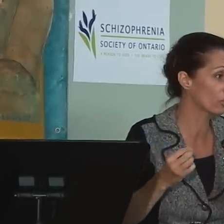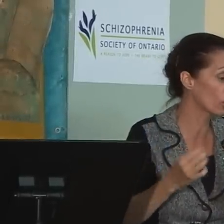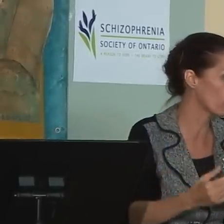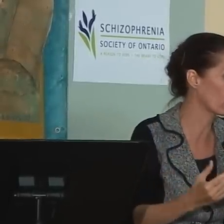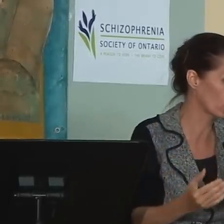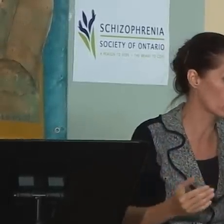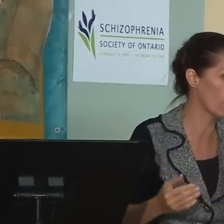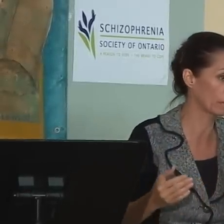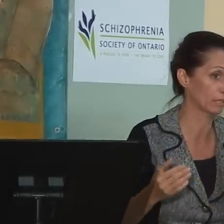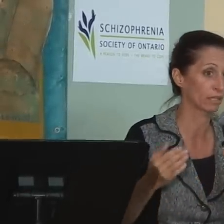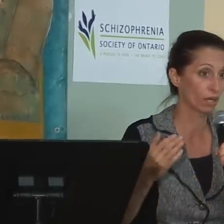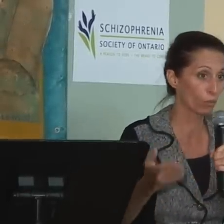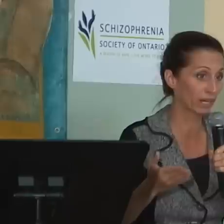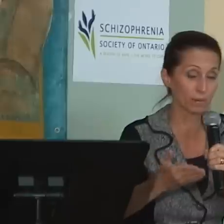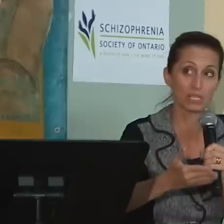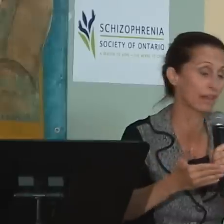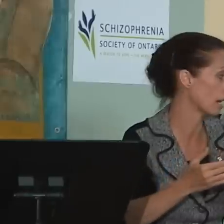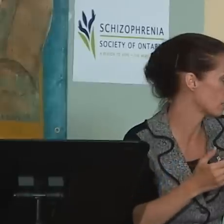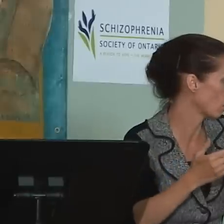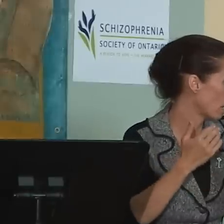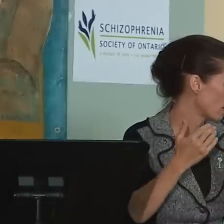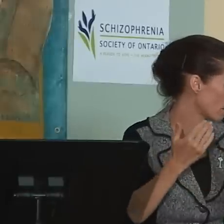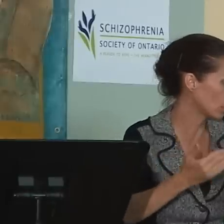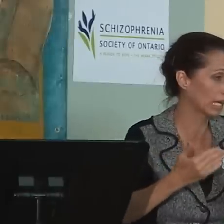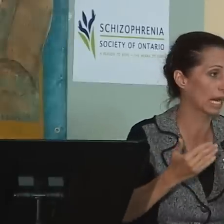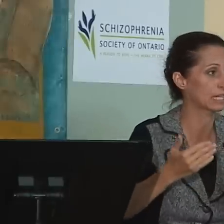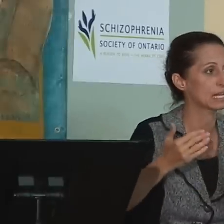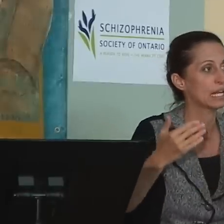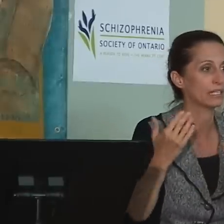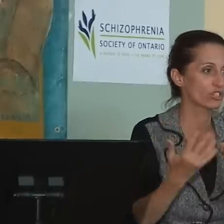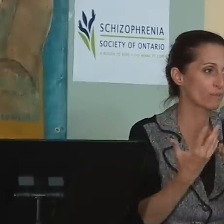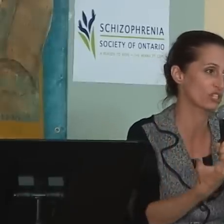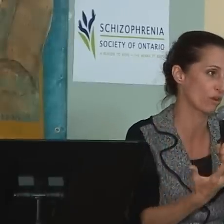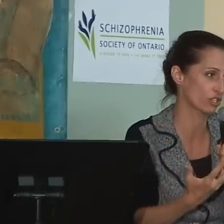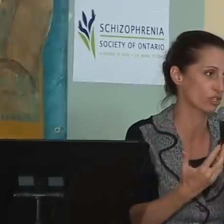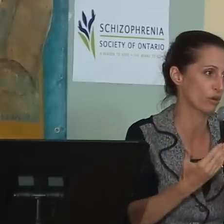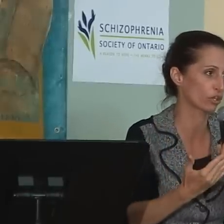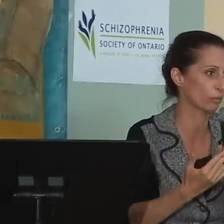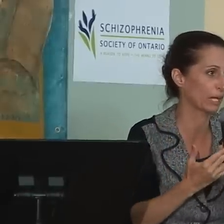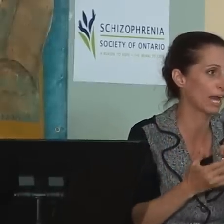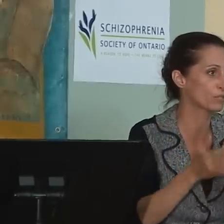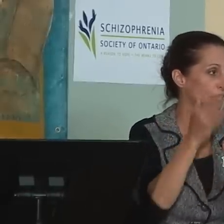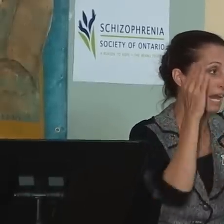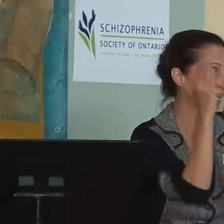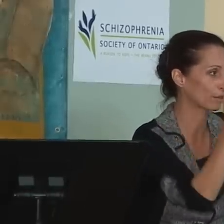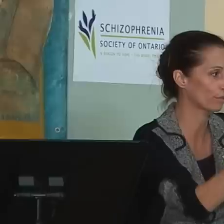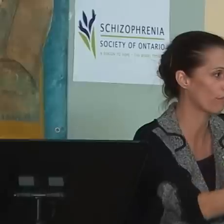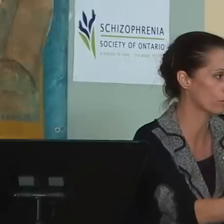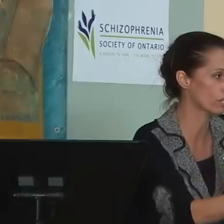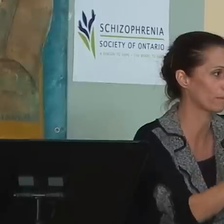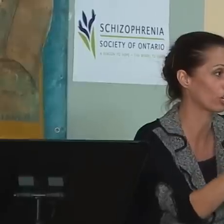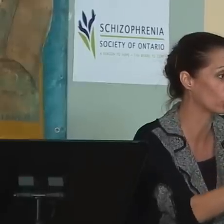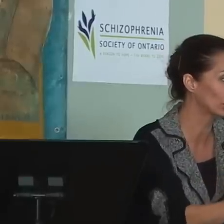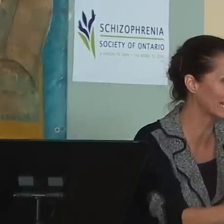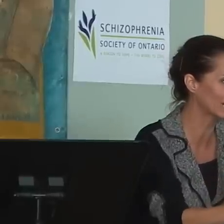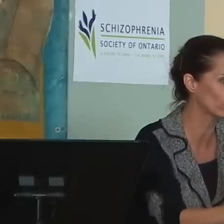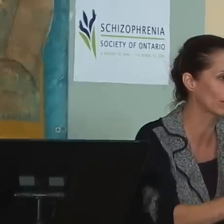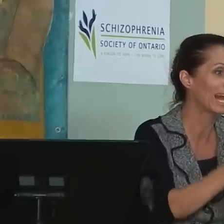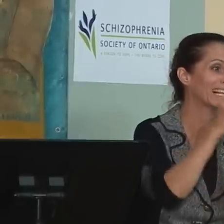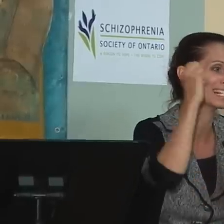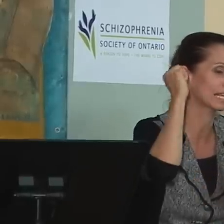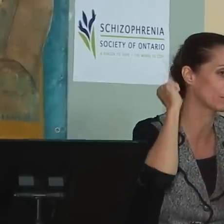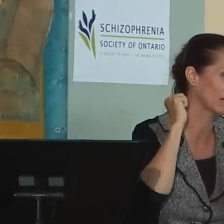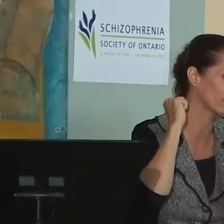that they're not doing a good job when it comes to that. So what I'm looking at is let's restructure Toronto Community Housing and get them to focus on being a good